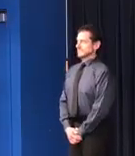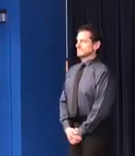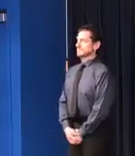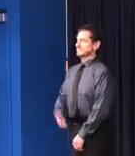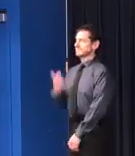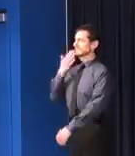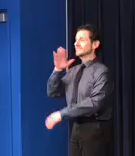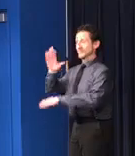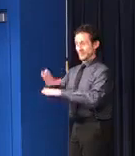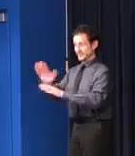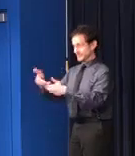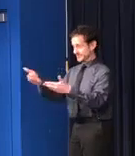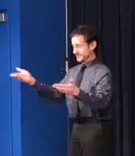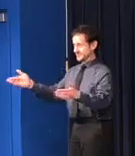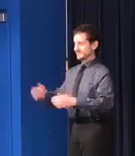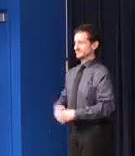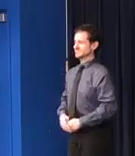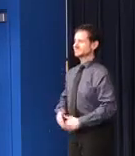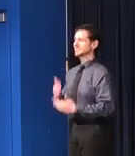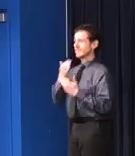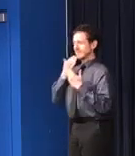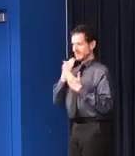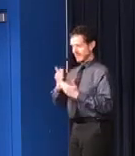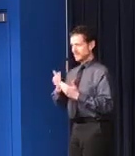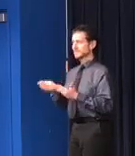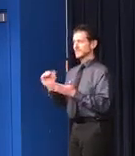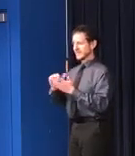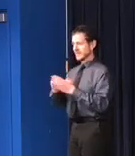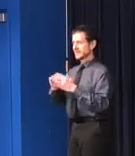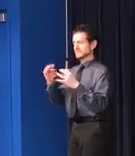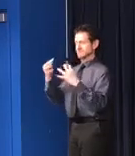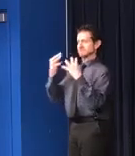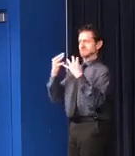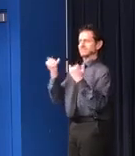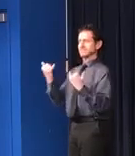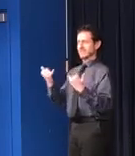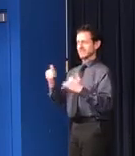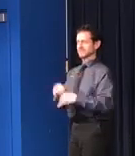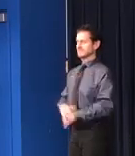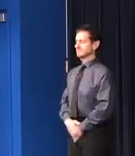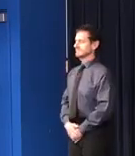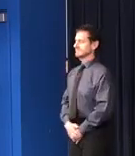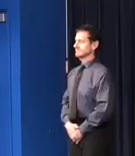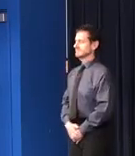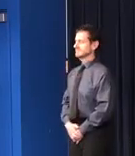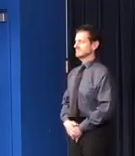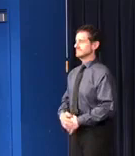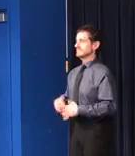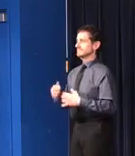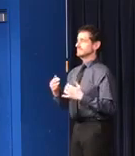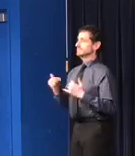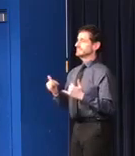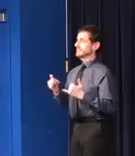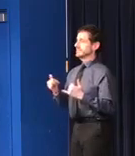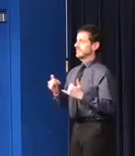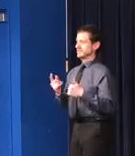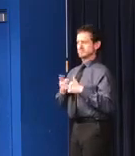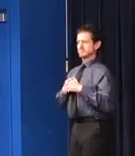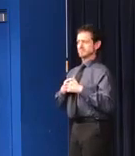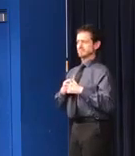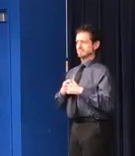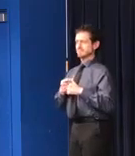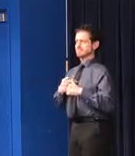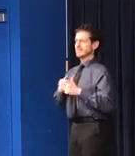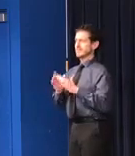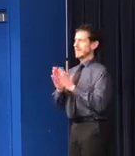Good afternoon everyone and thank you for joining us once again today. I want to begin today by asking all of